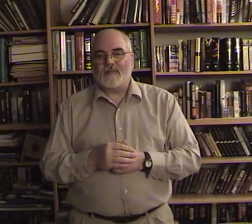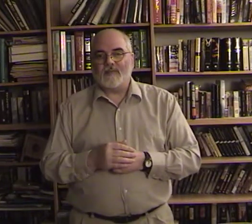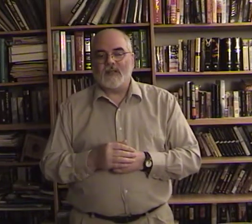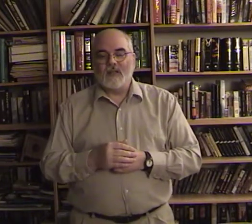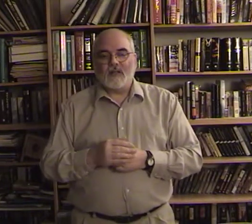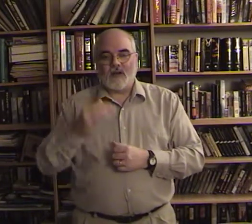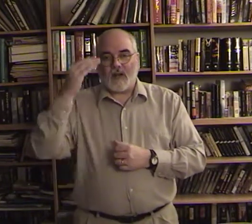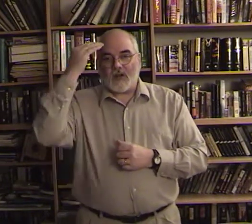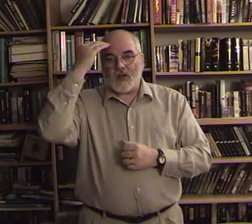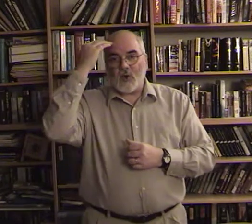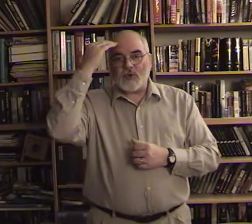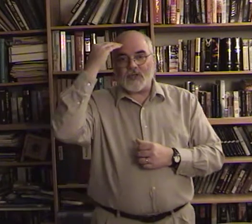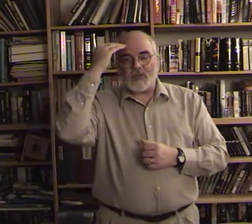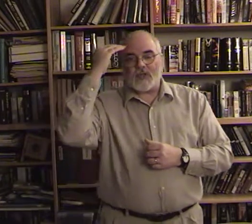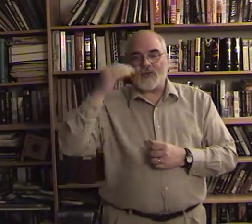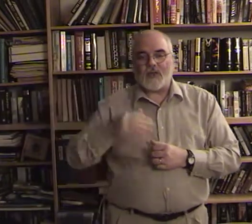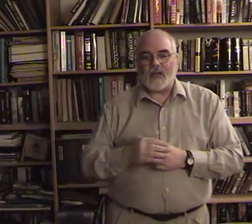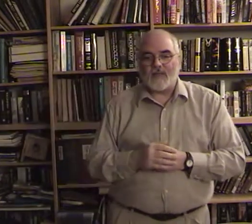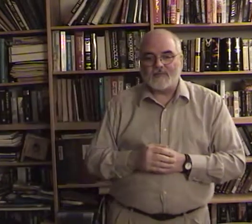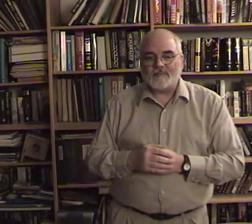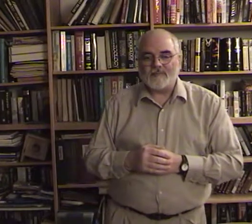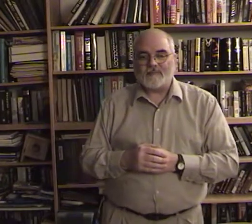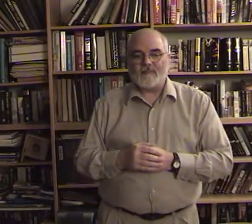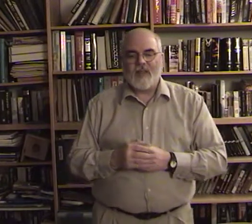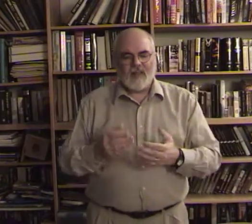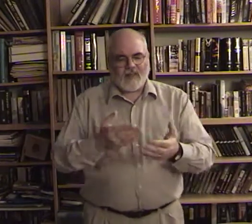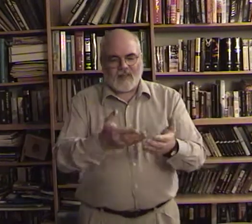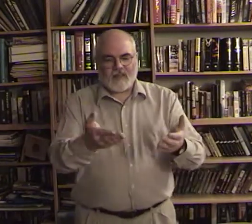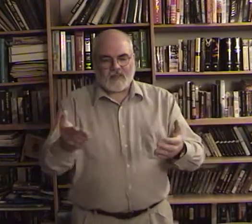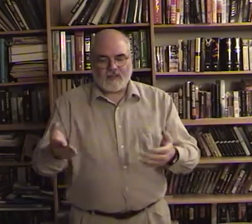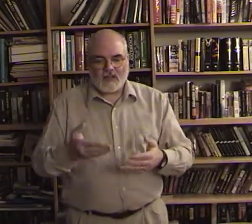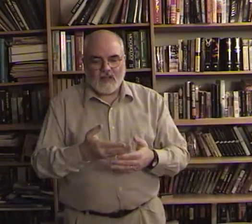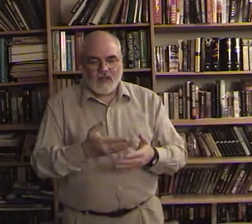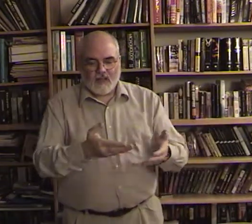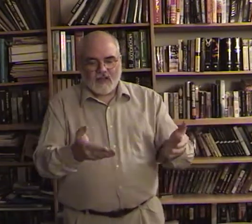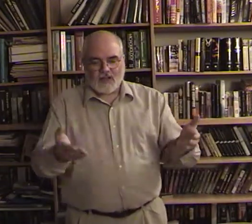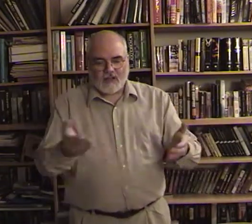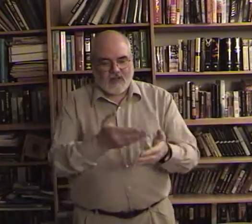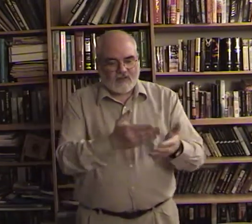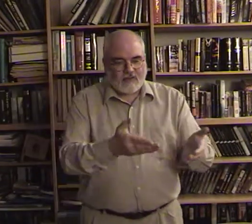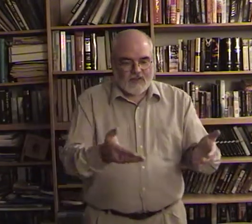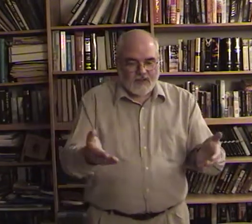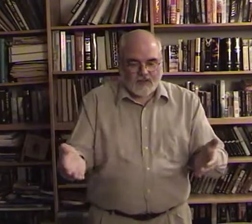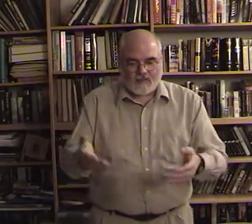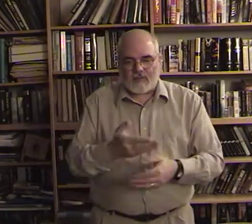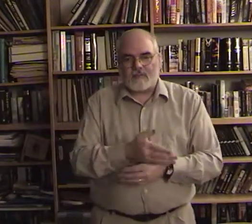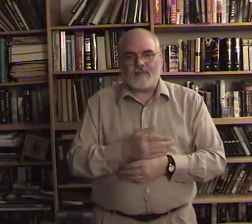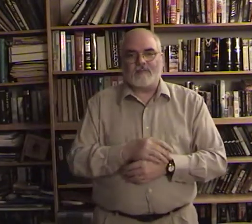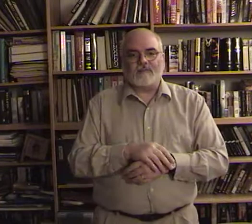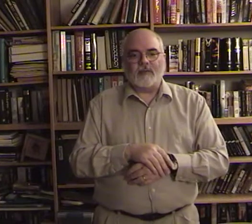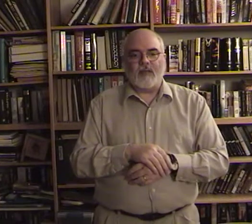all right and know is just to touch your head things it just got to digit it okay